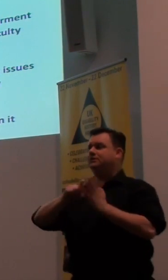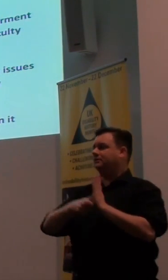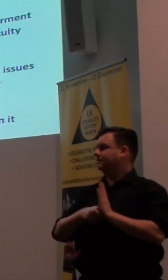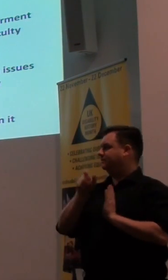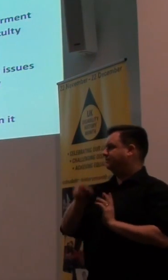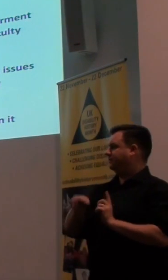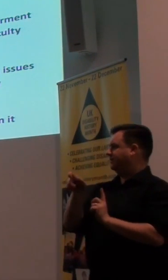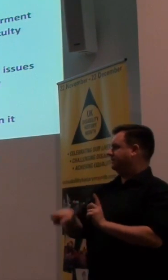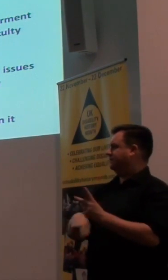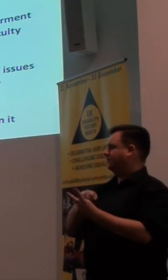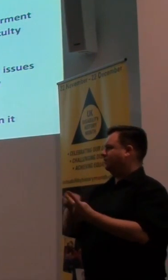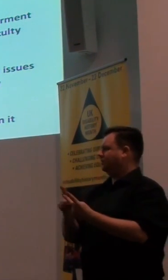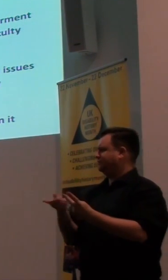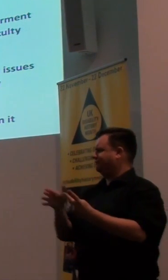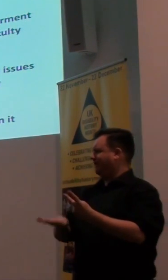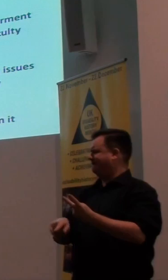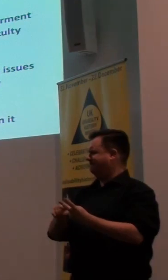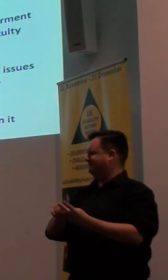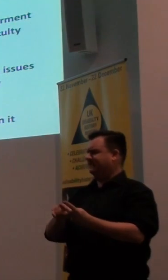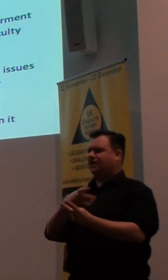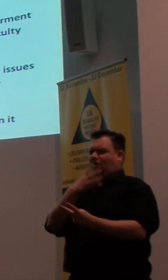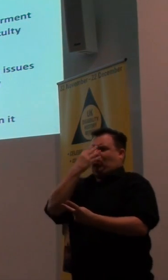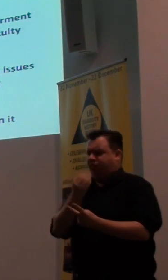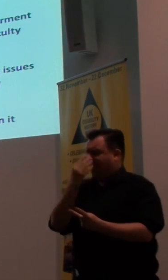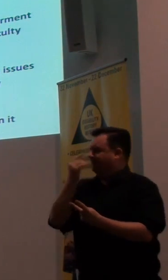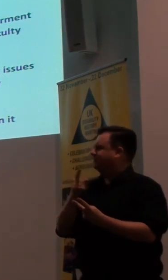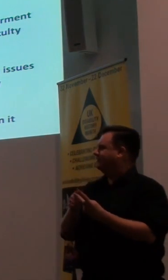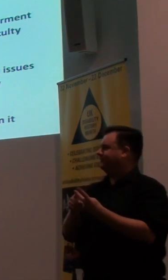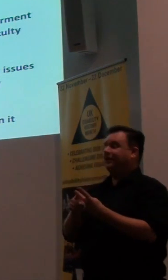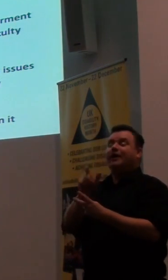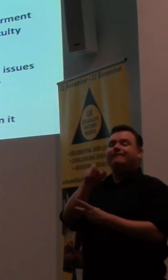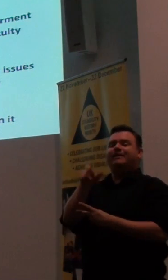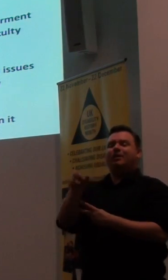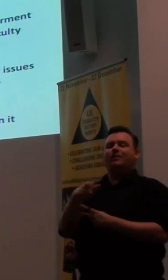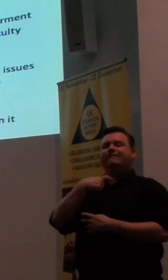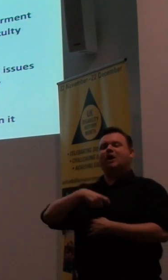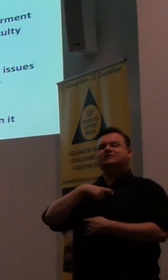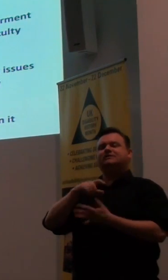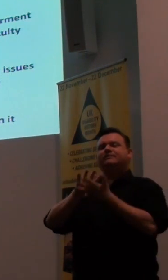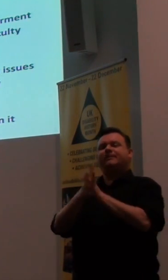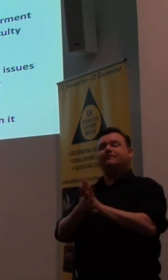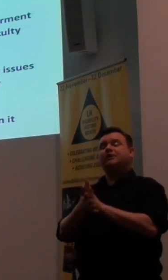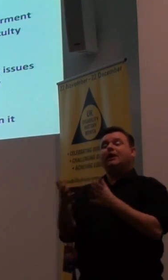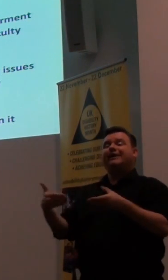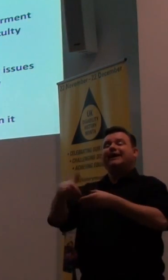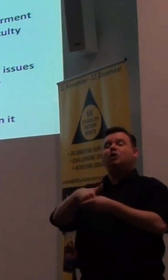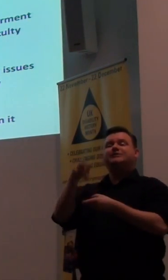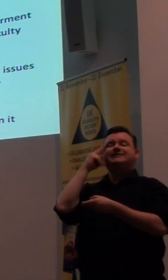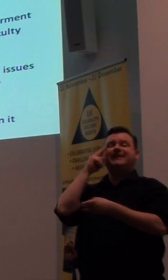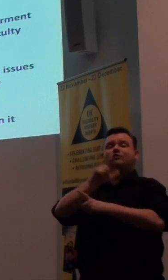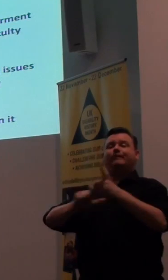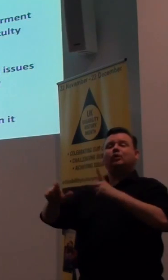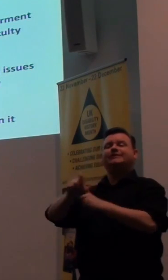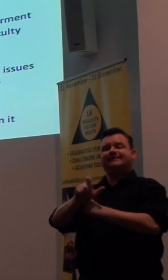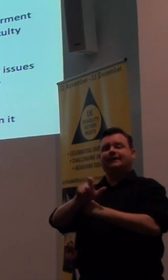with physical dependents. But all of us, including the deaf community, are in